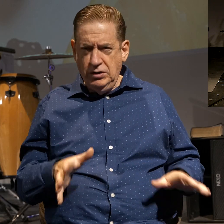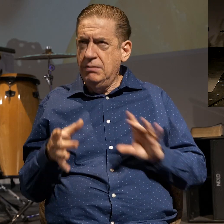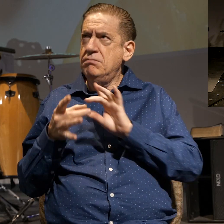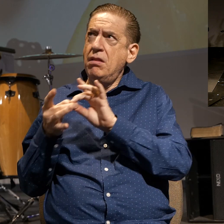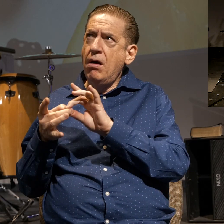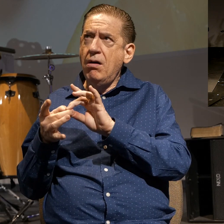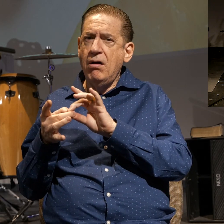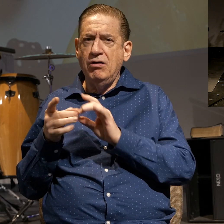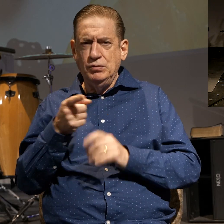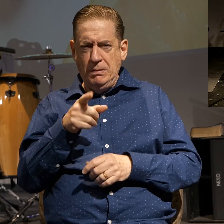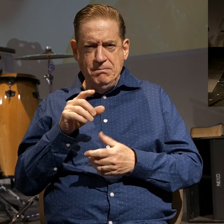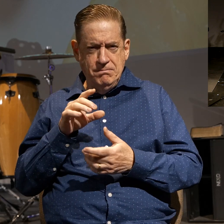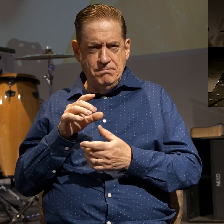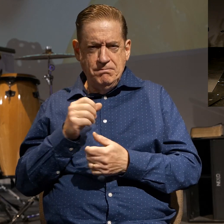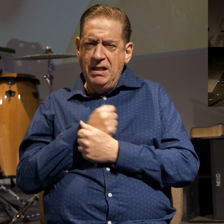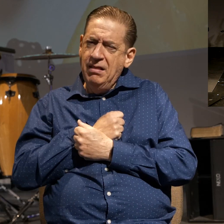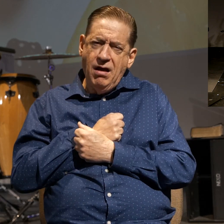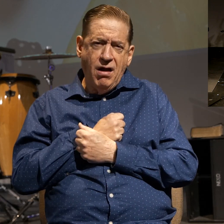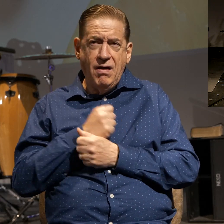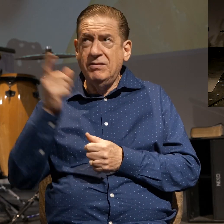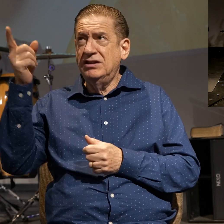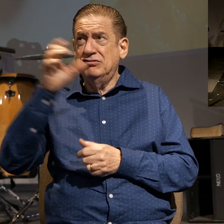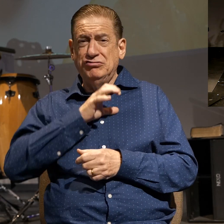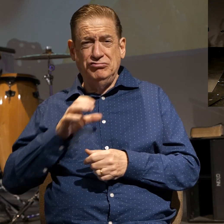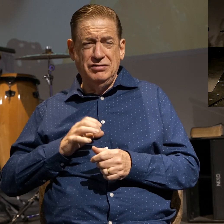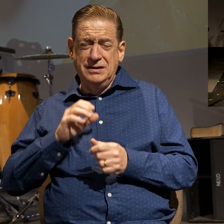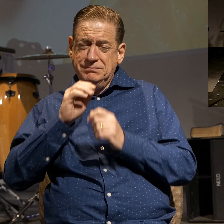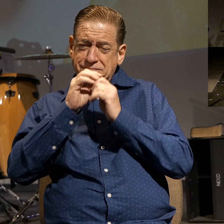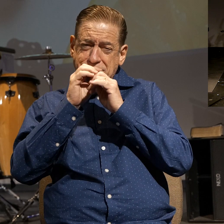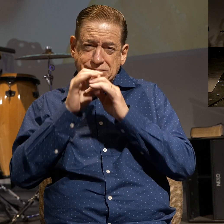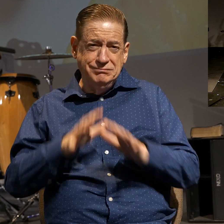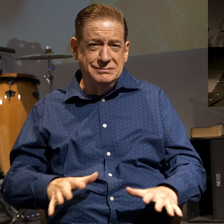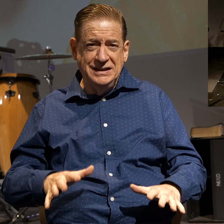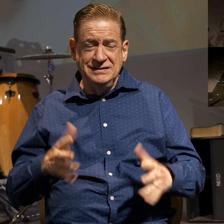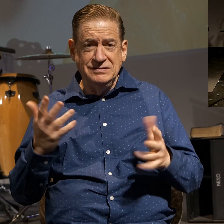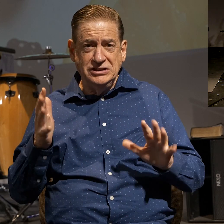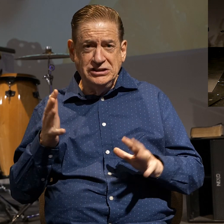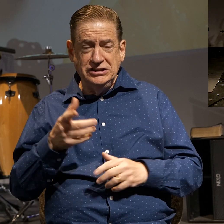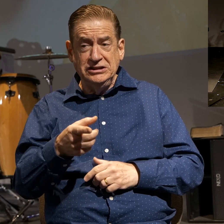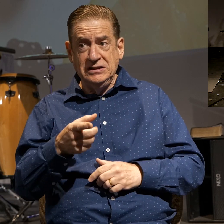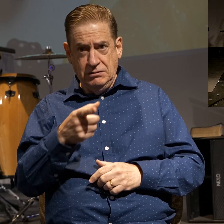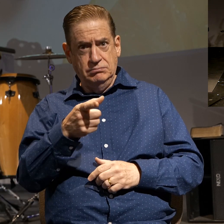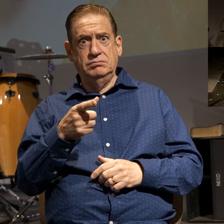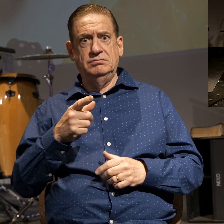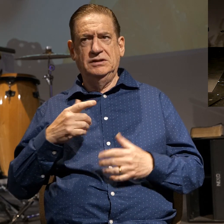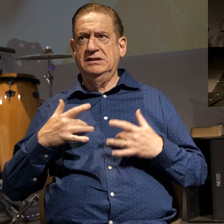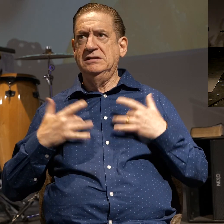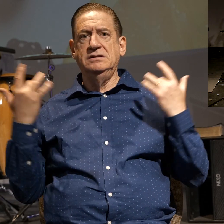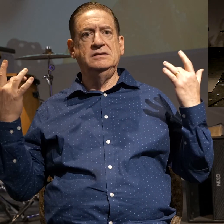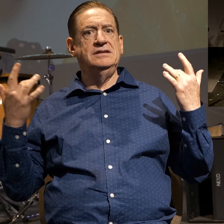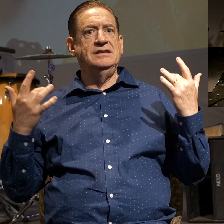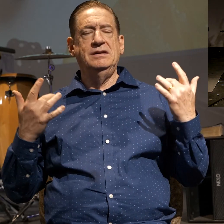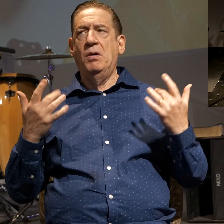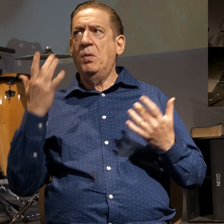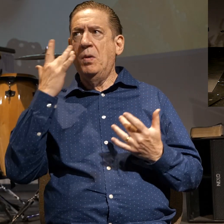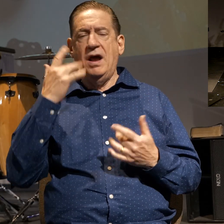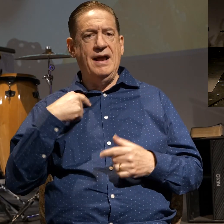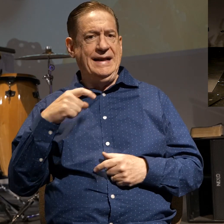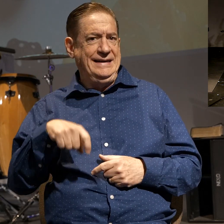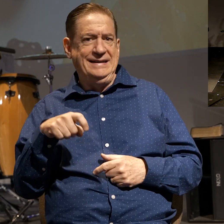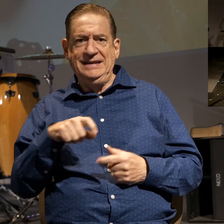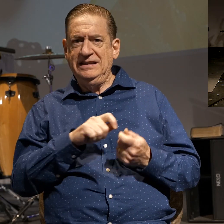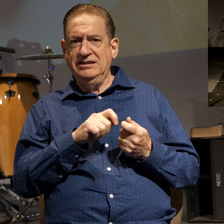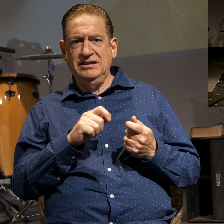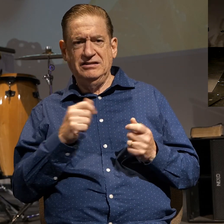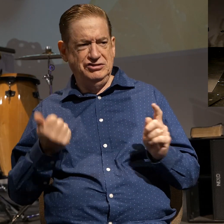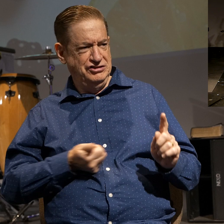are beloved and greatly blessed by Christ, then you will crucify the flesh with great joy. You're going to go, why do I need to chase